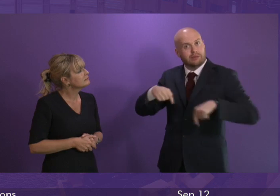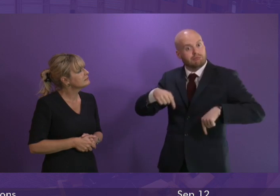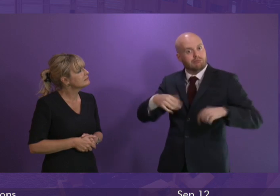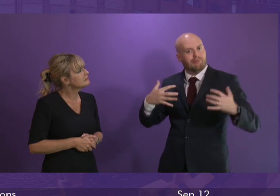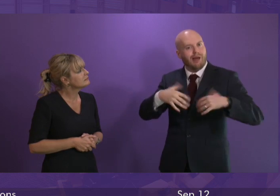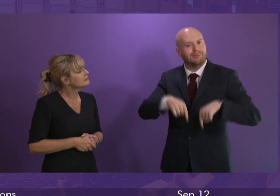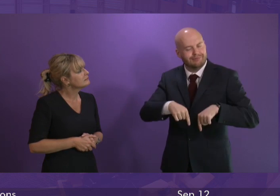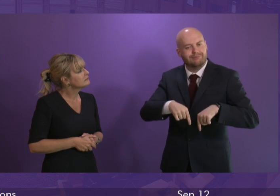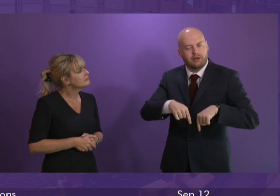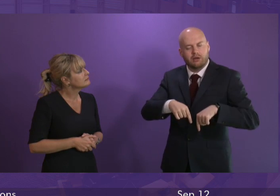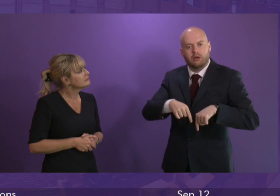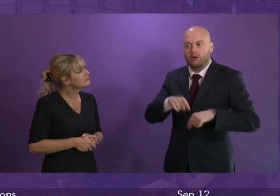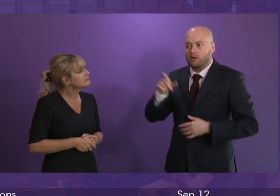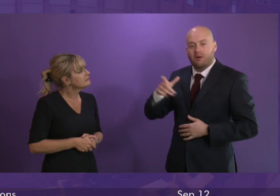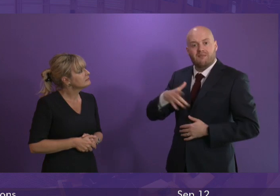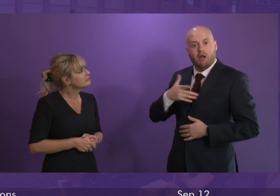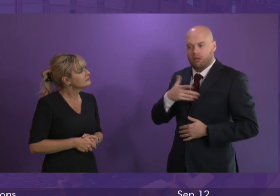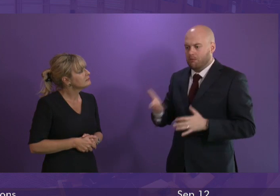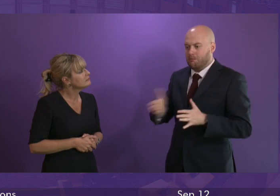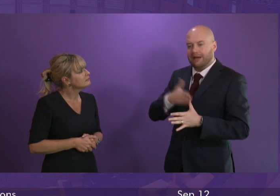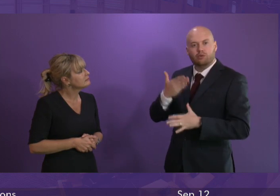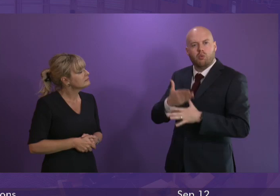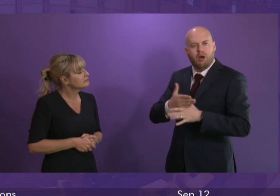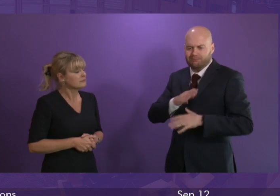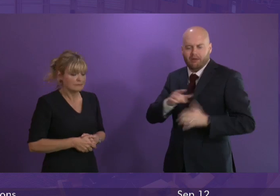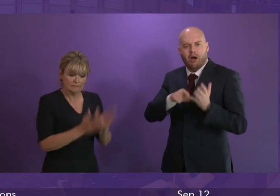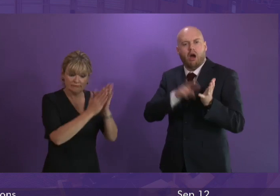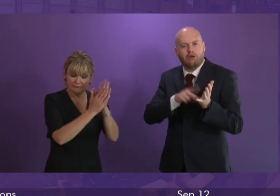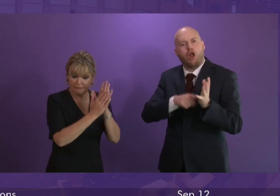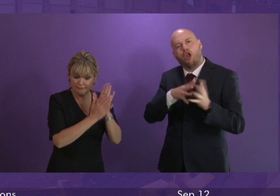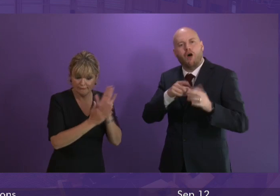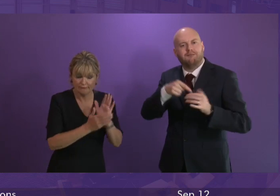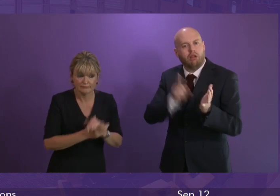unlawful Westminster isn't back to work first minister